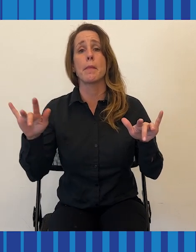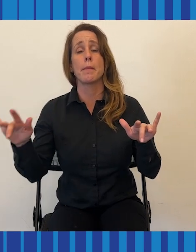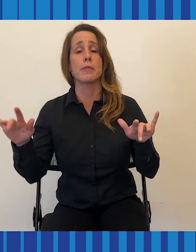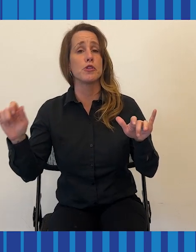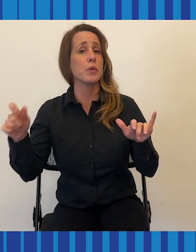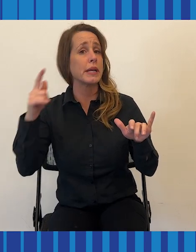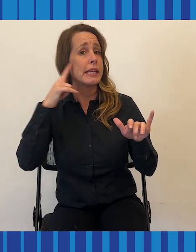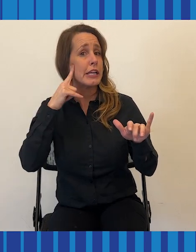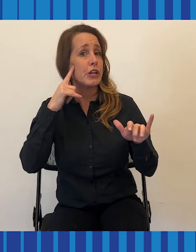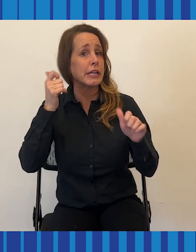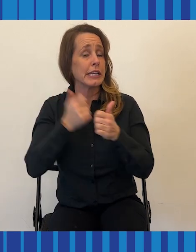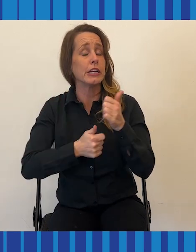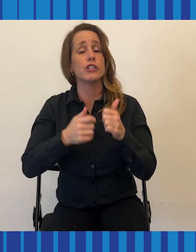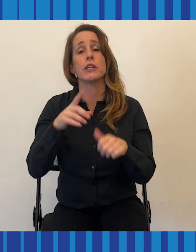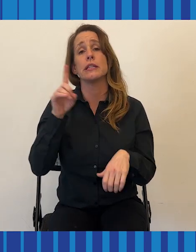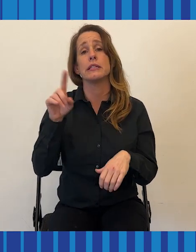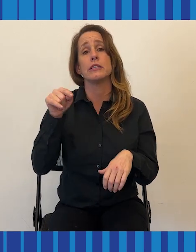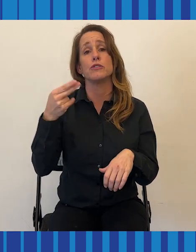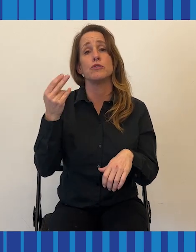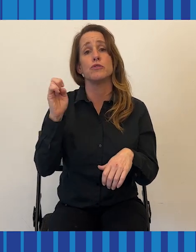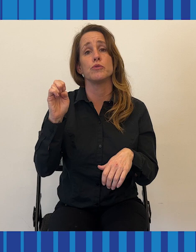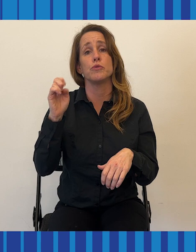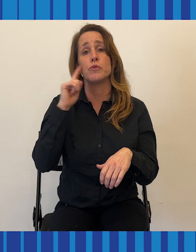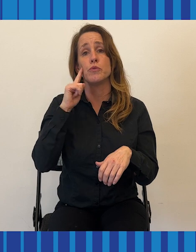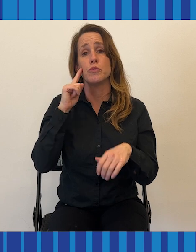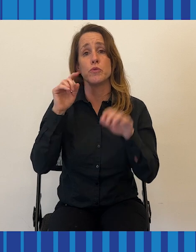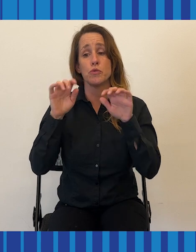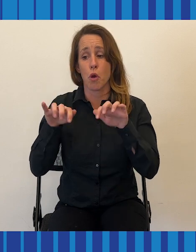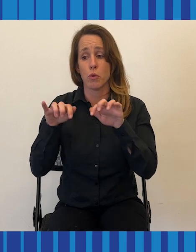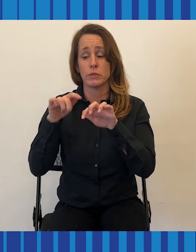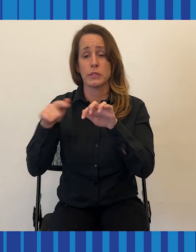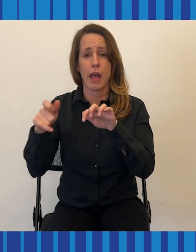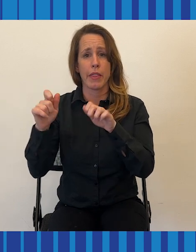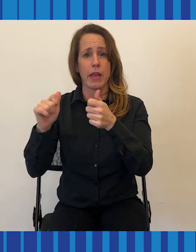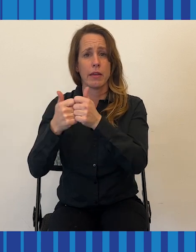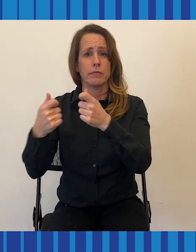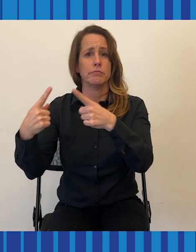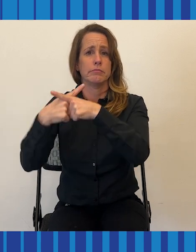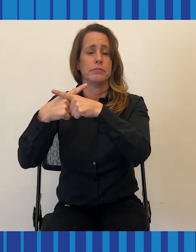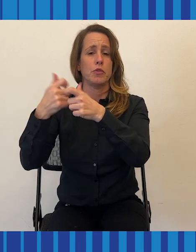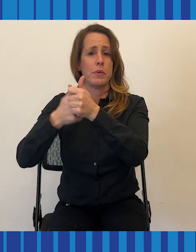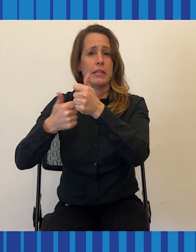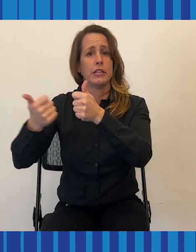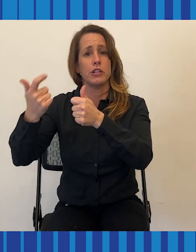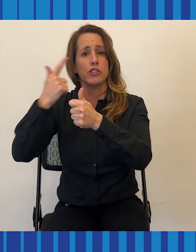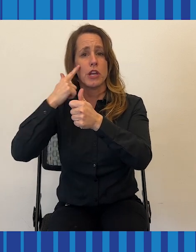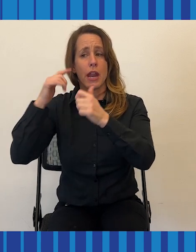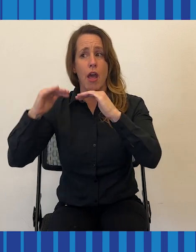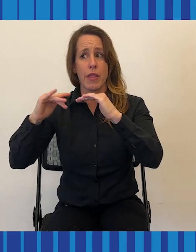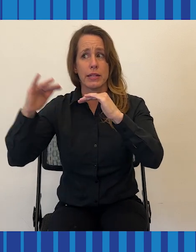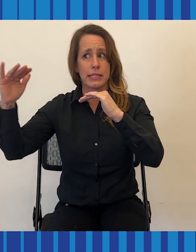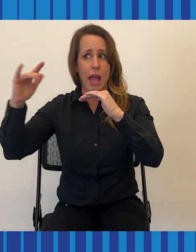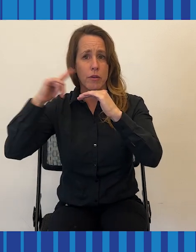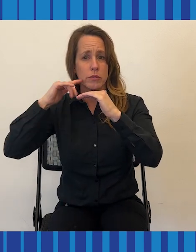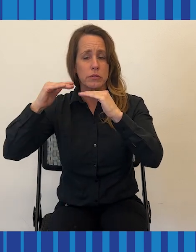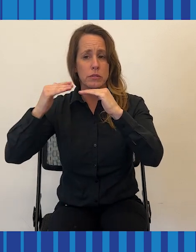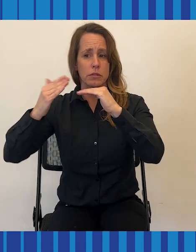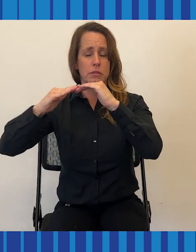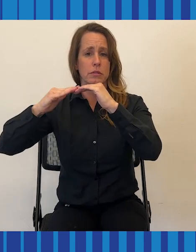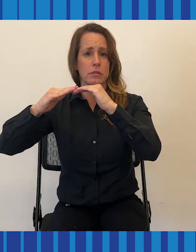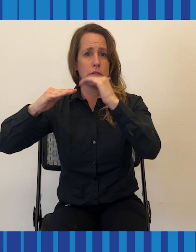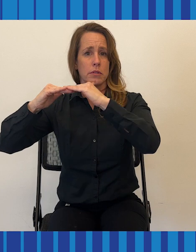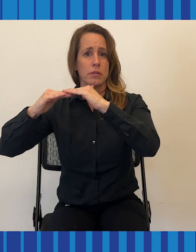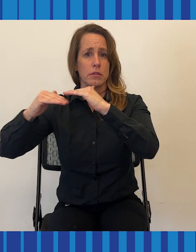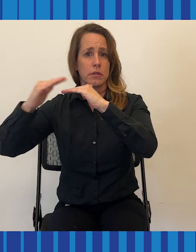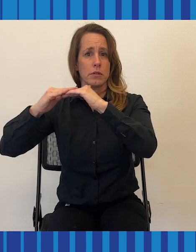You can hear how the detuned notes clash with one another, and how the dissonance builds upon itself